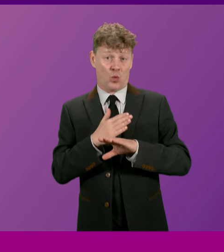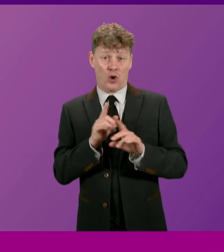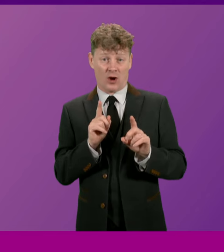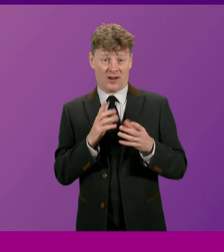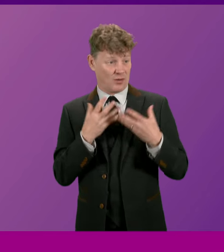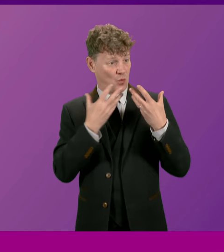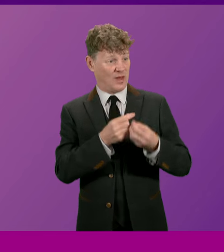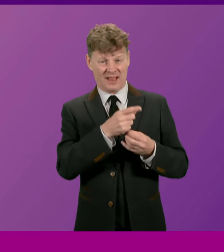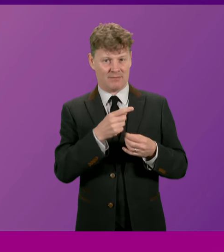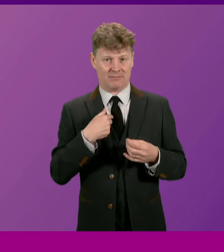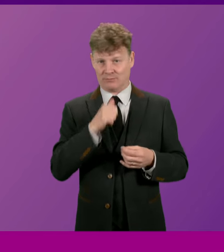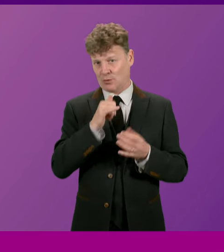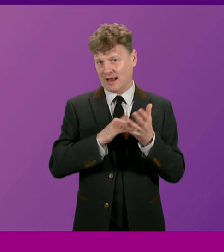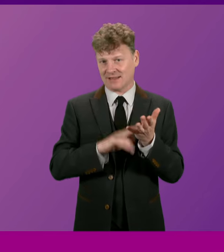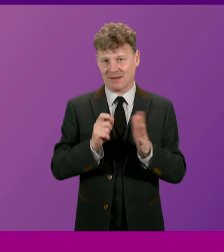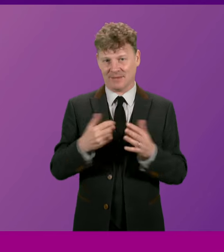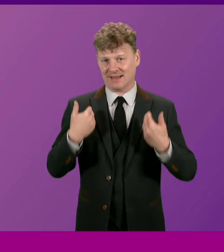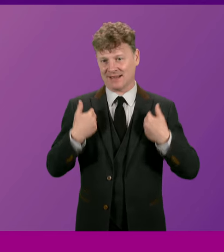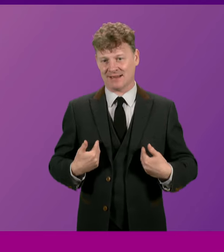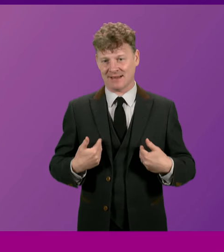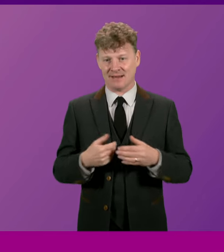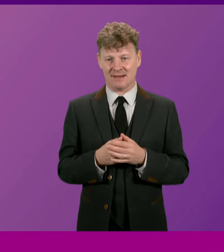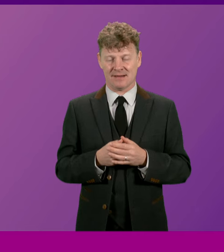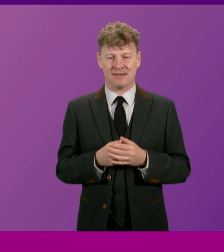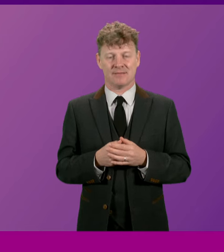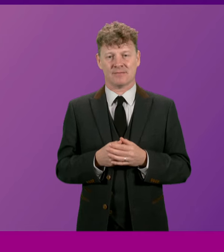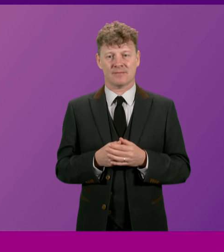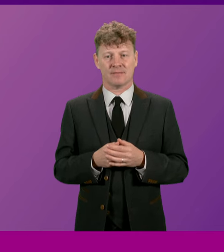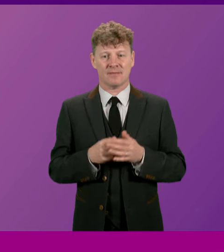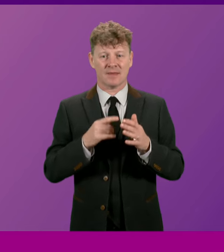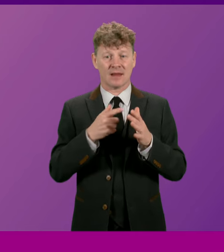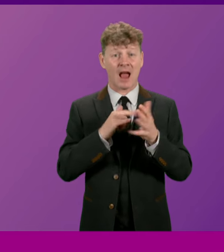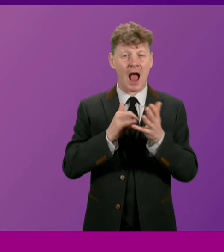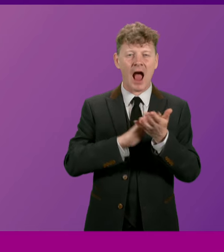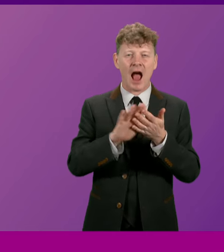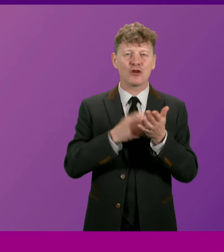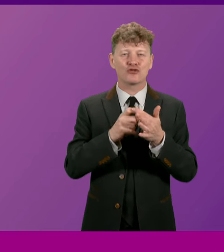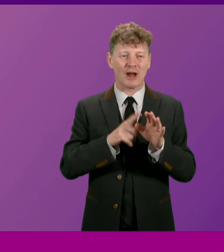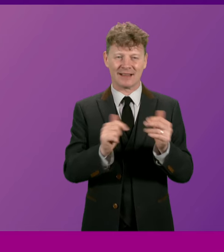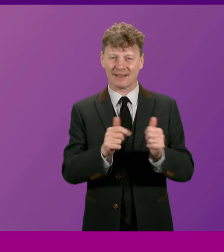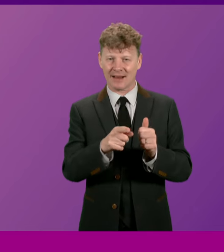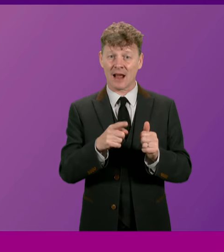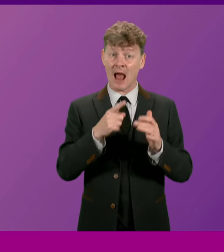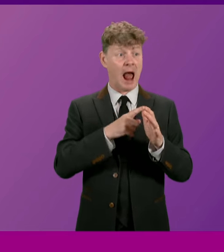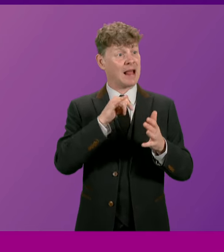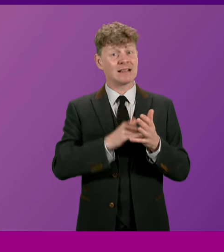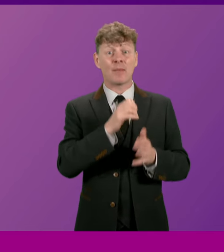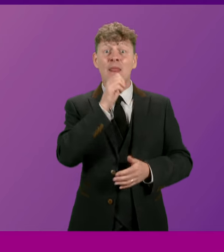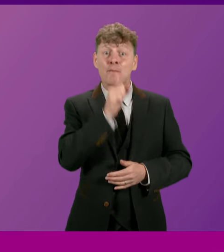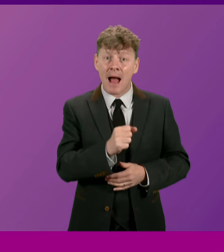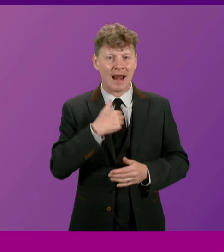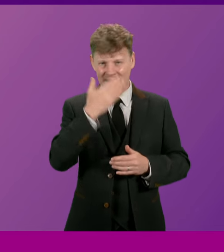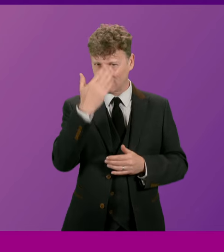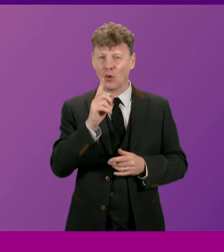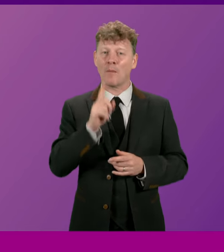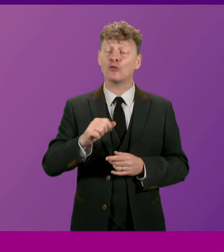benches did for decades, or as Ash Regan has done in recent years. I didn't know Alex Salmond the man, but everyone in Scotland